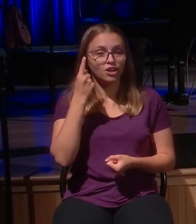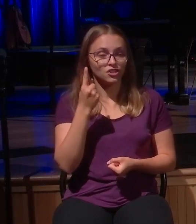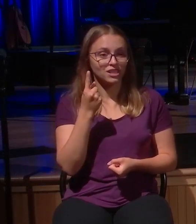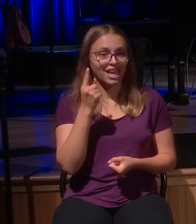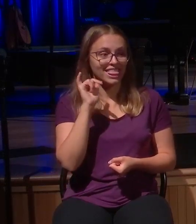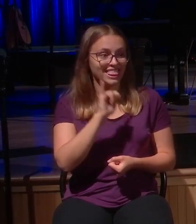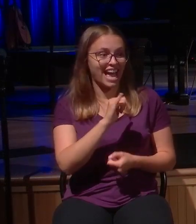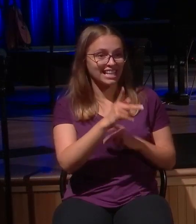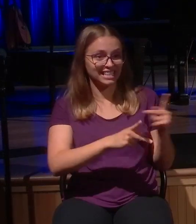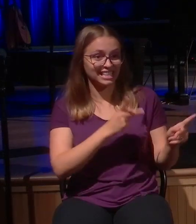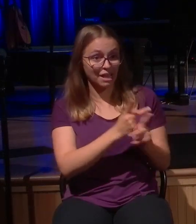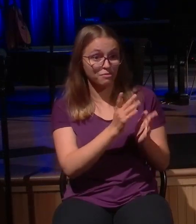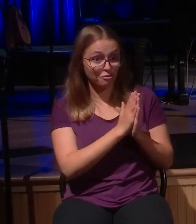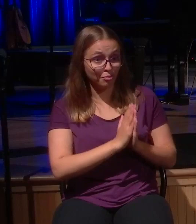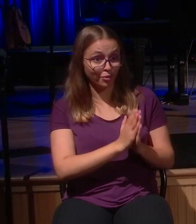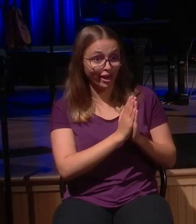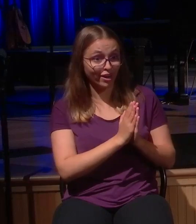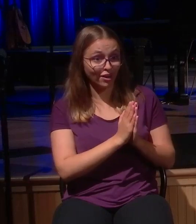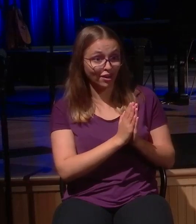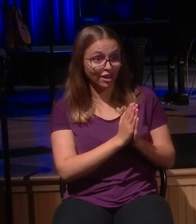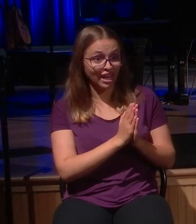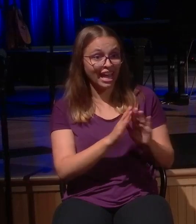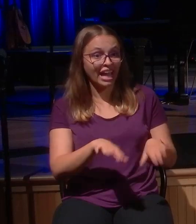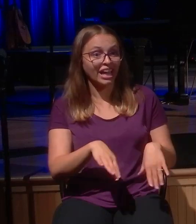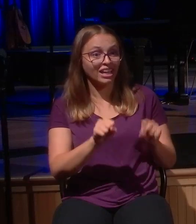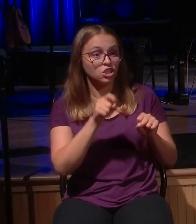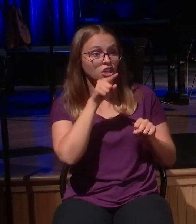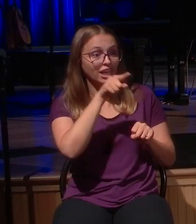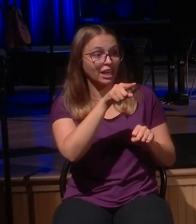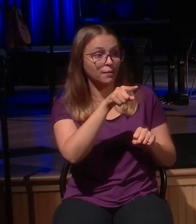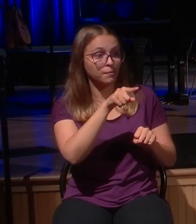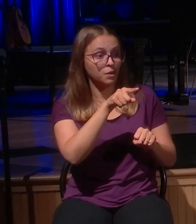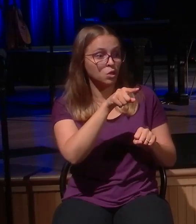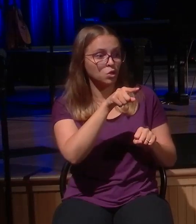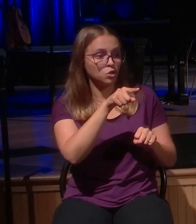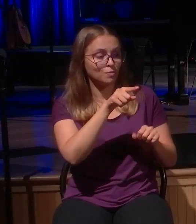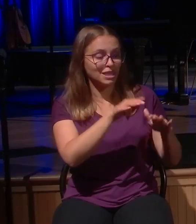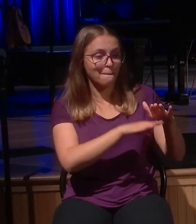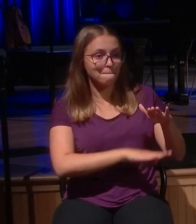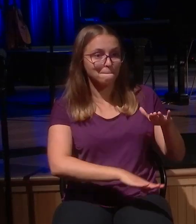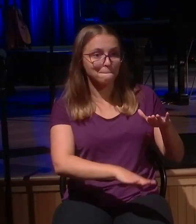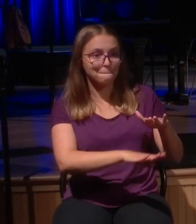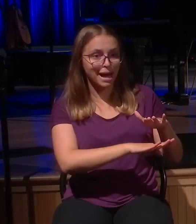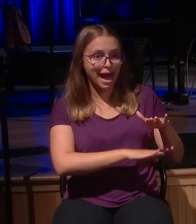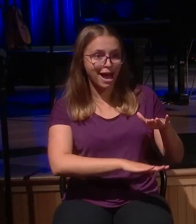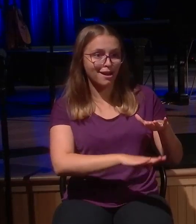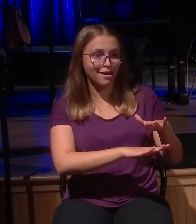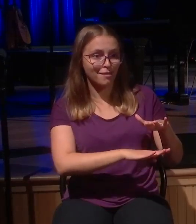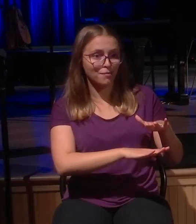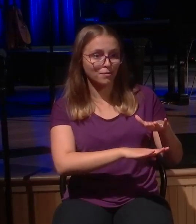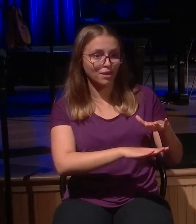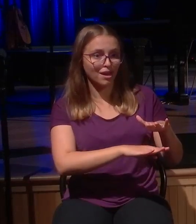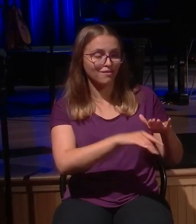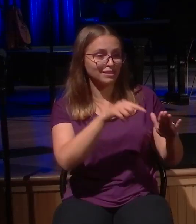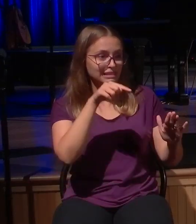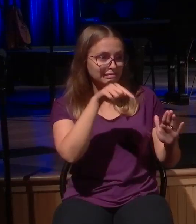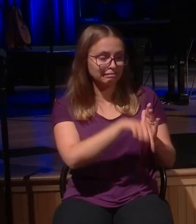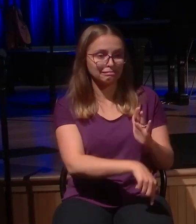it took hitting the bottom of the barrel in order to come to his senses, the realization life was better with the